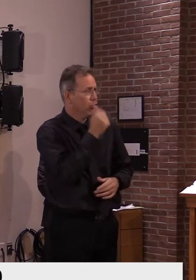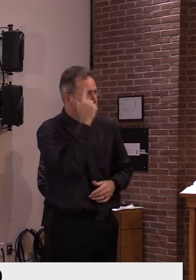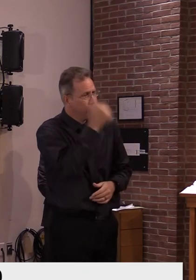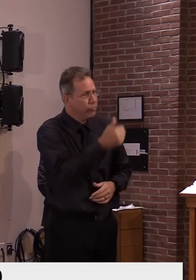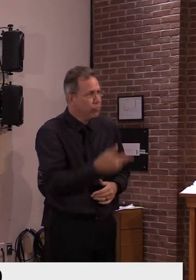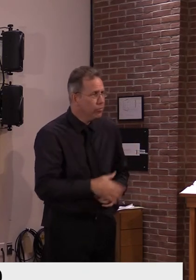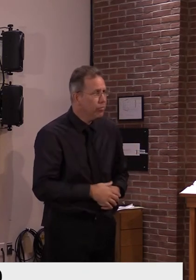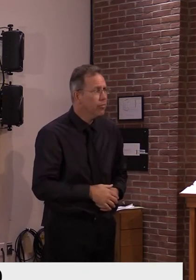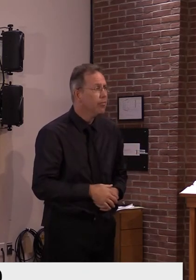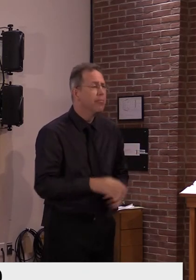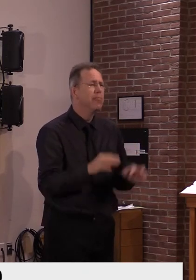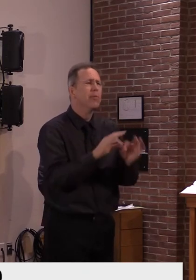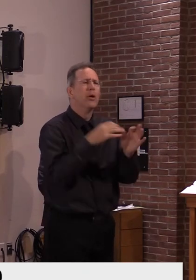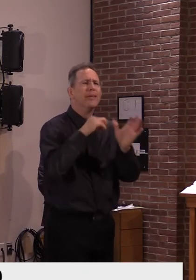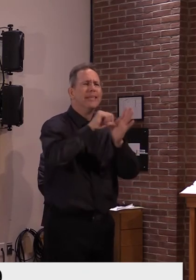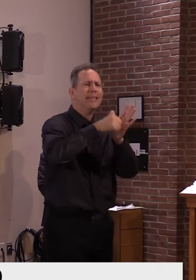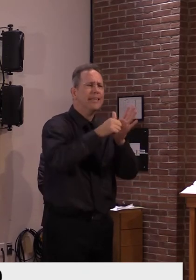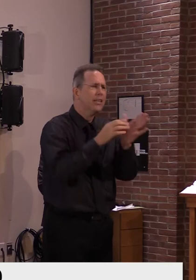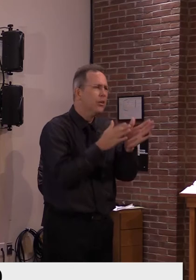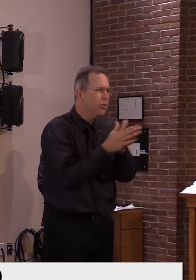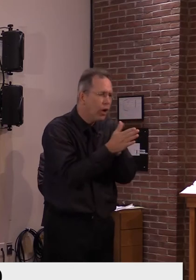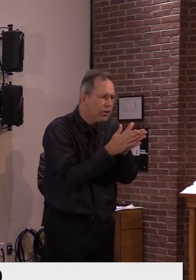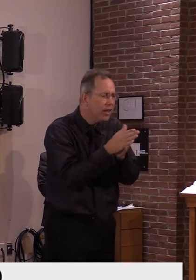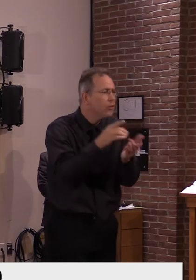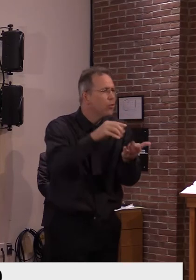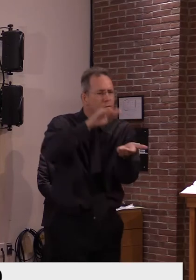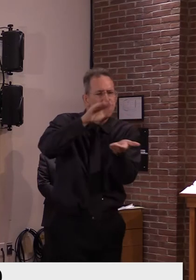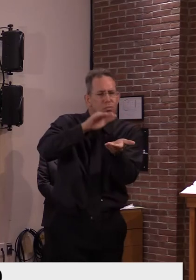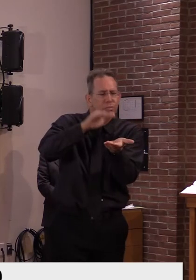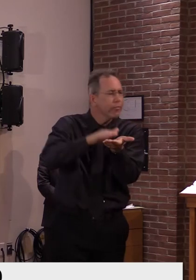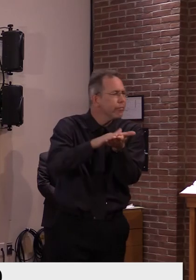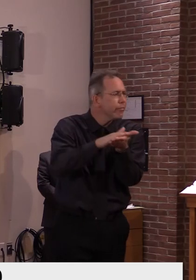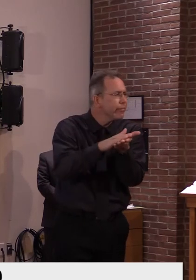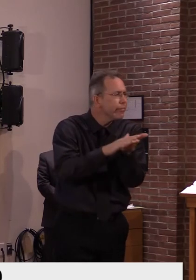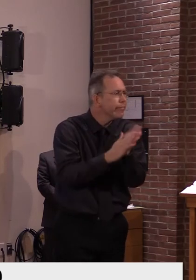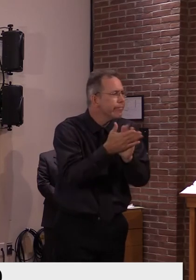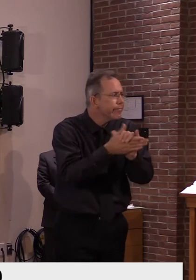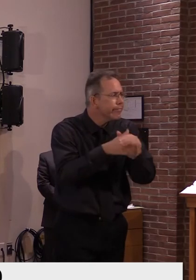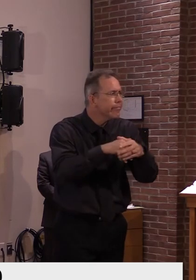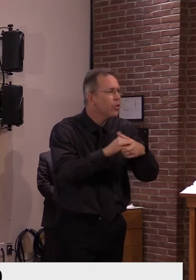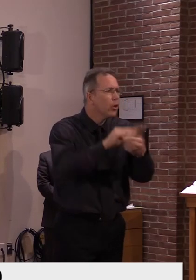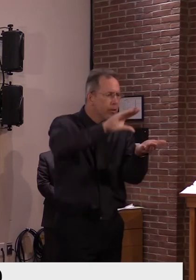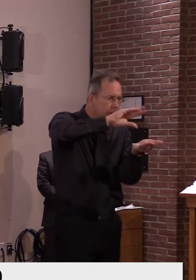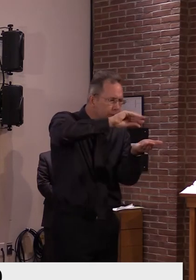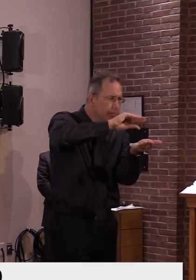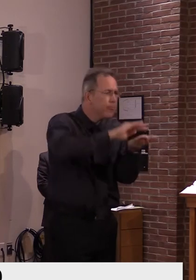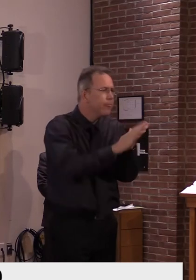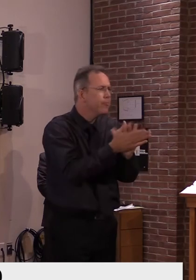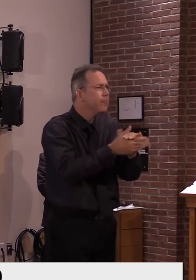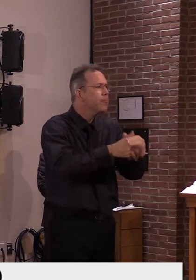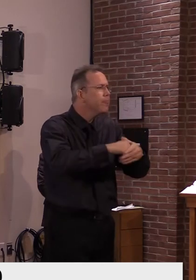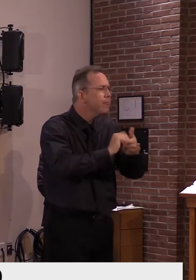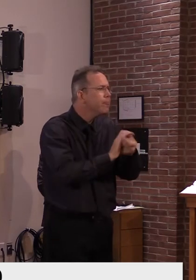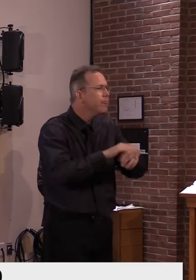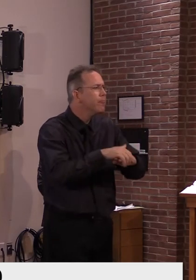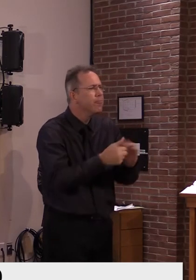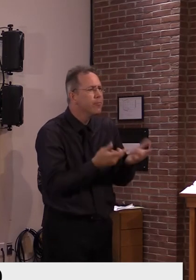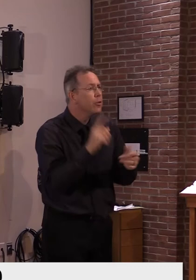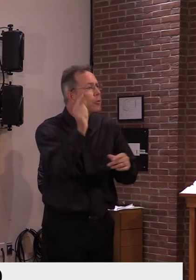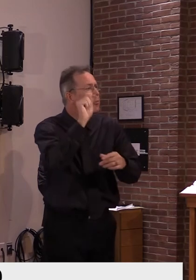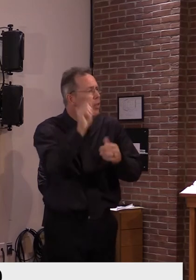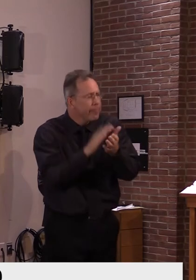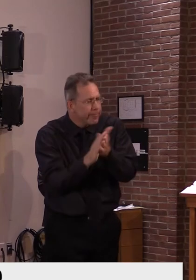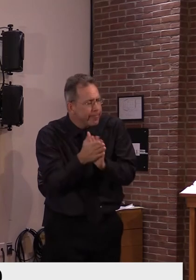and wash their hands. Like we've been saying, as part of the core guidance, wash your hands all throughout the day and use sanitizer when you